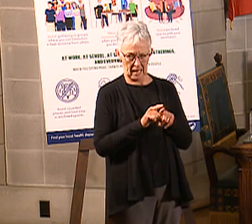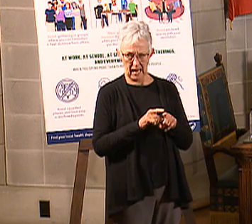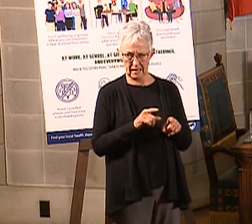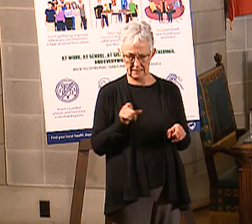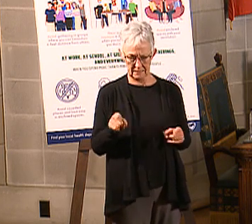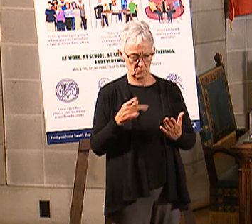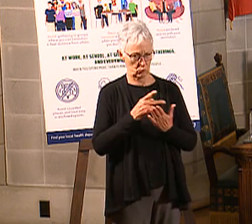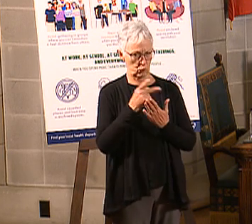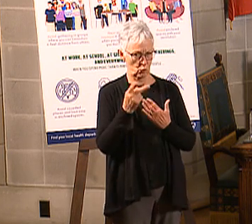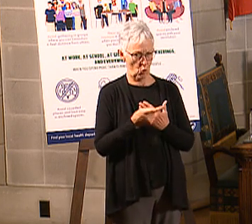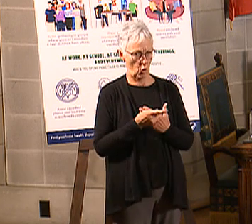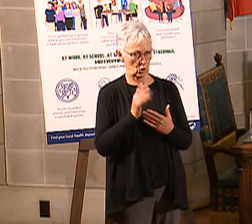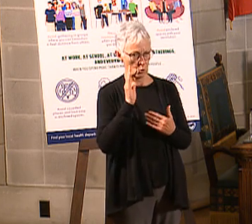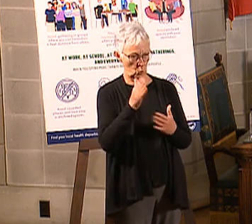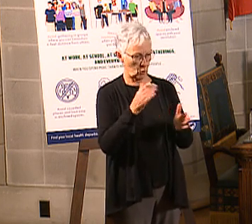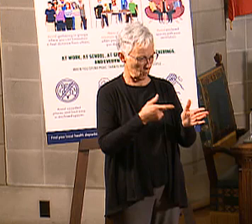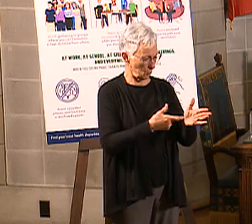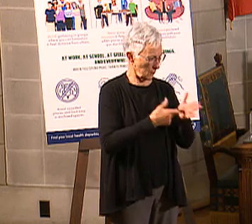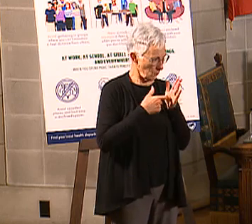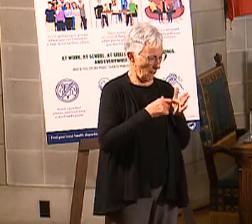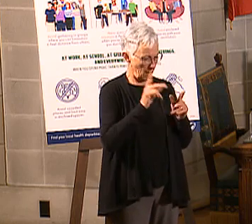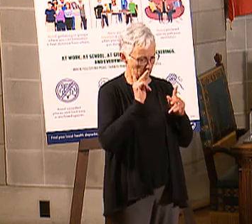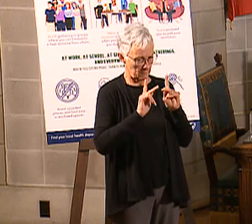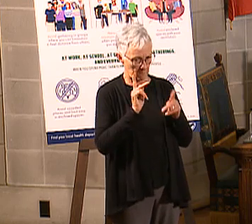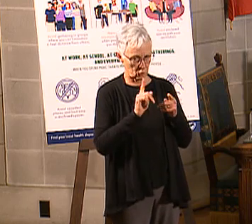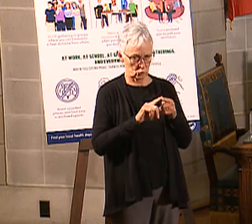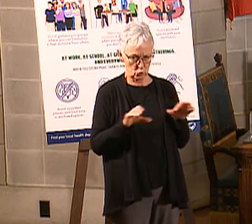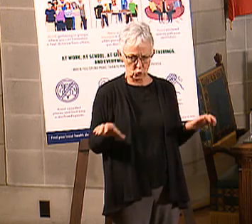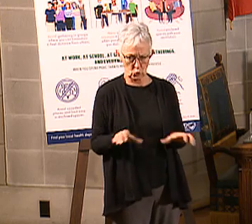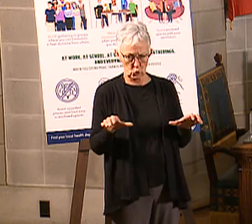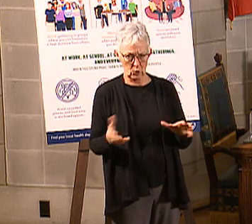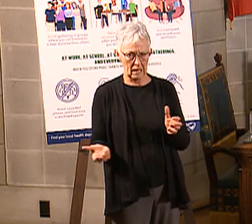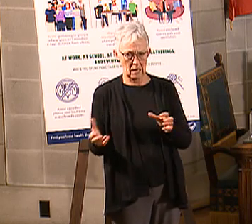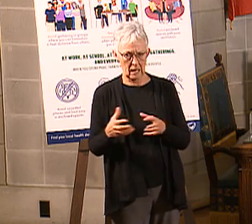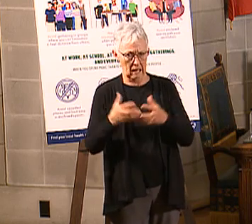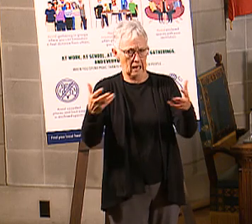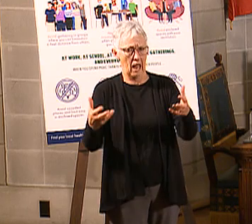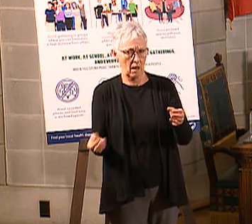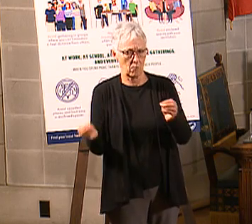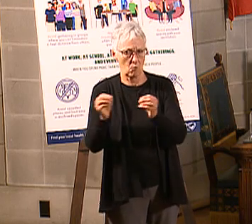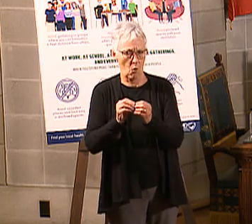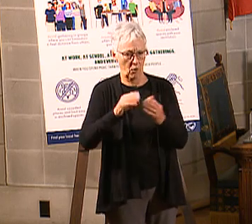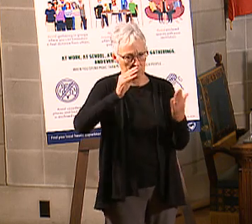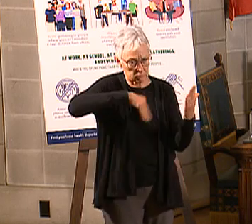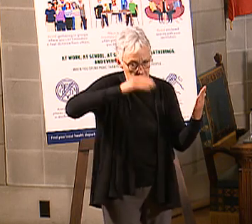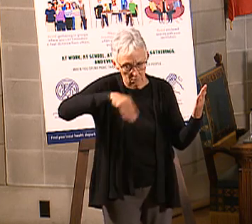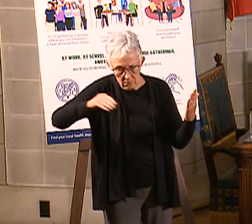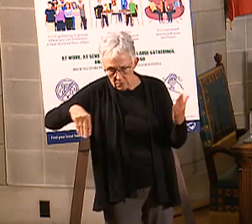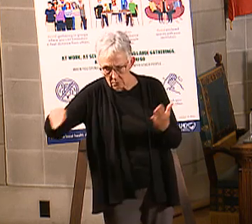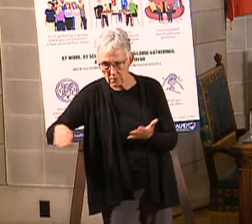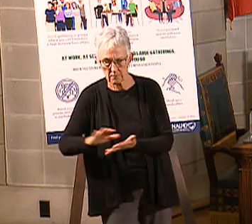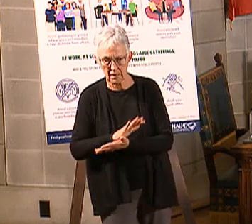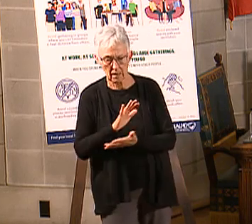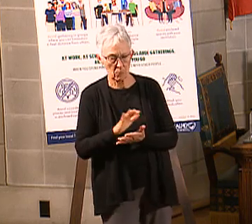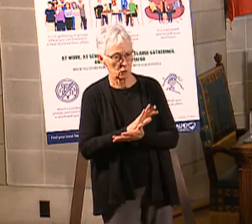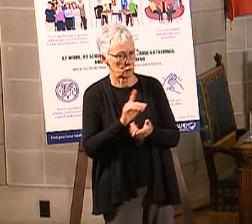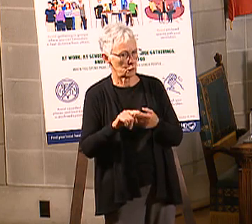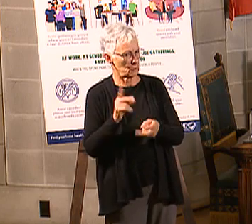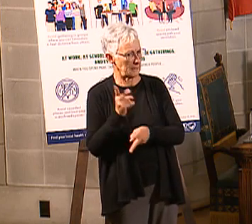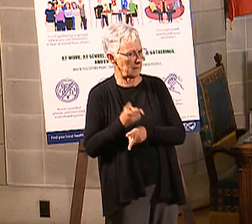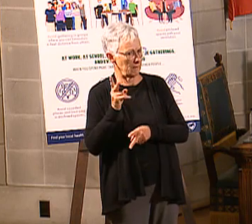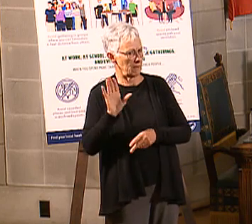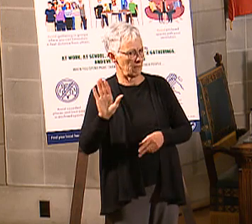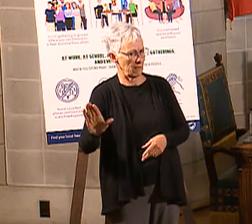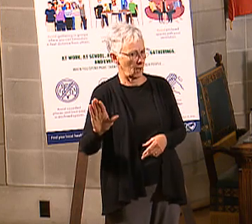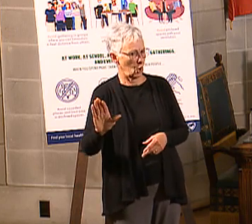all these other things. And how do you balance that between having an effective, you know, program that's supposed to tell about what's working for? Yeah,